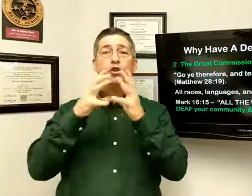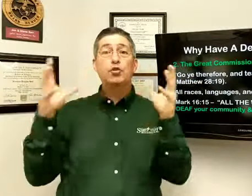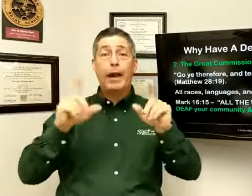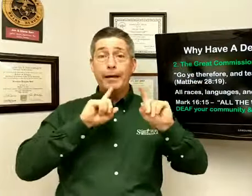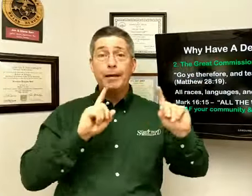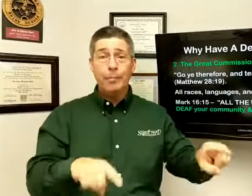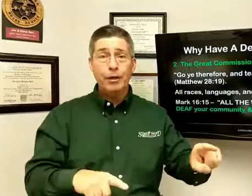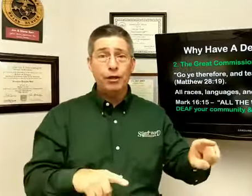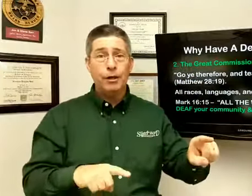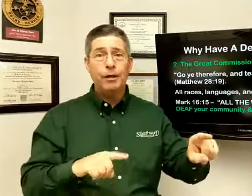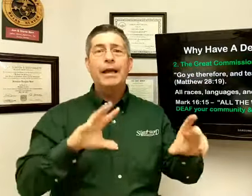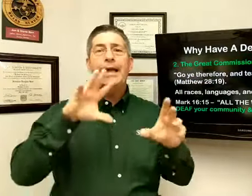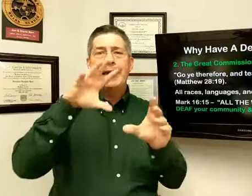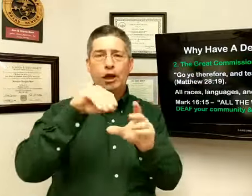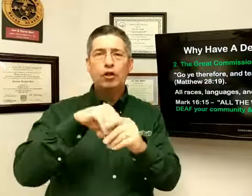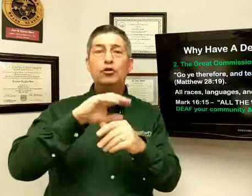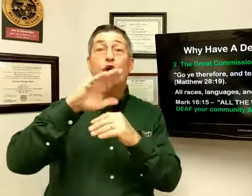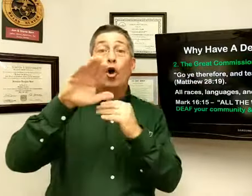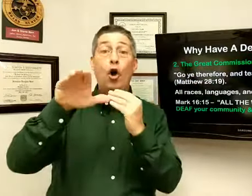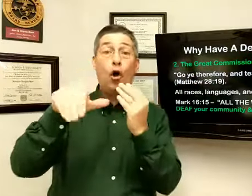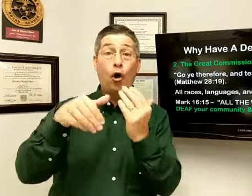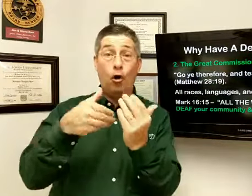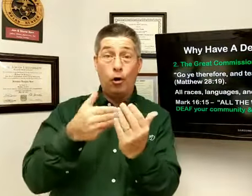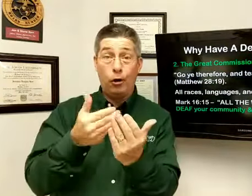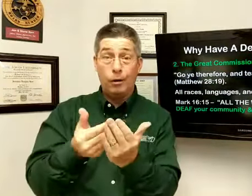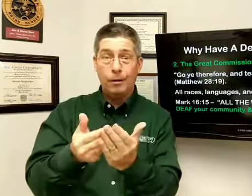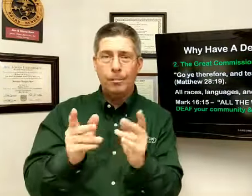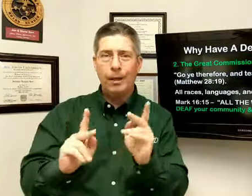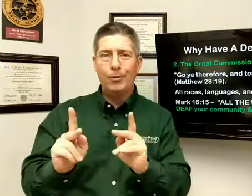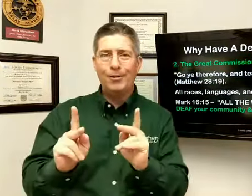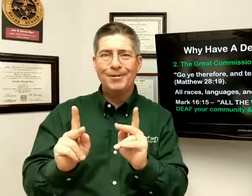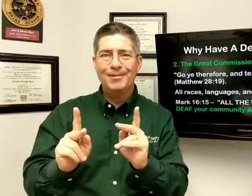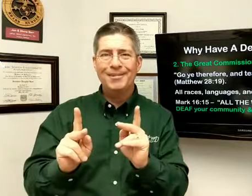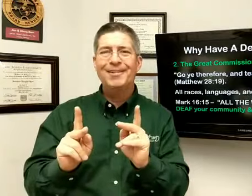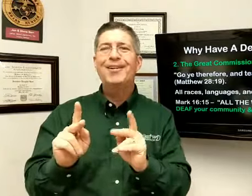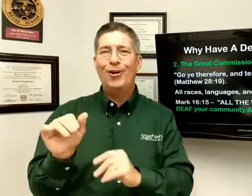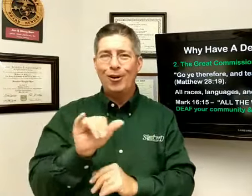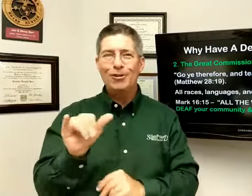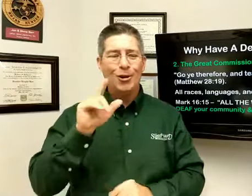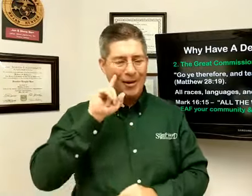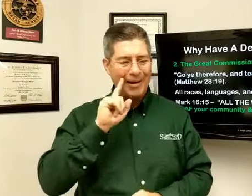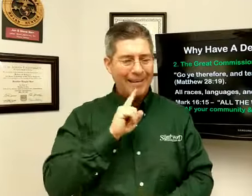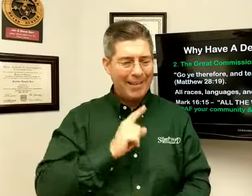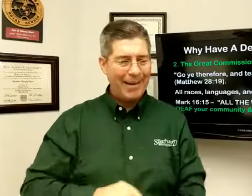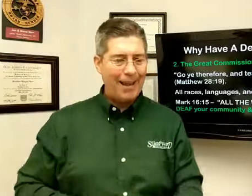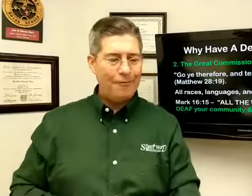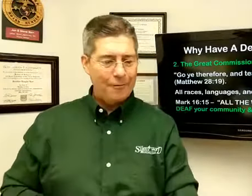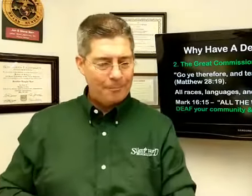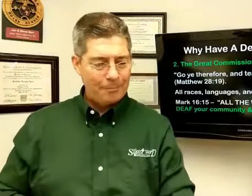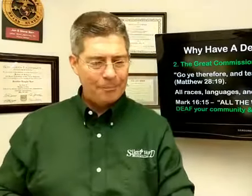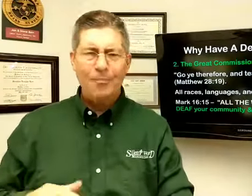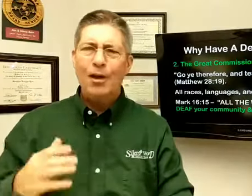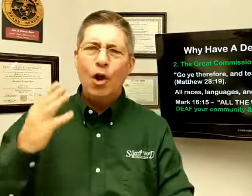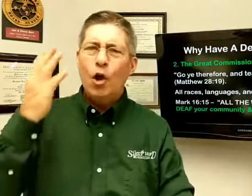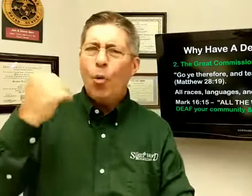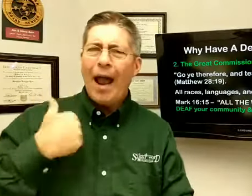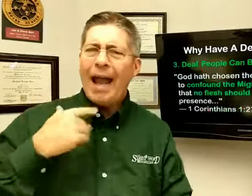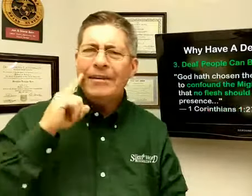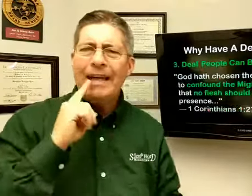great commission includes all people. Also, the deaf. Why have a deaf